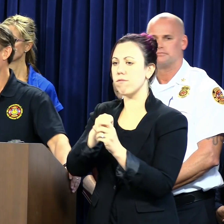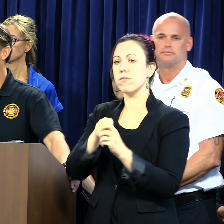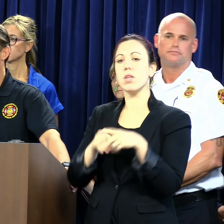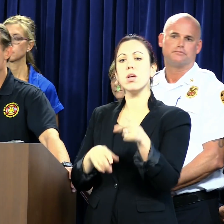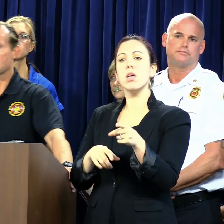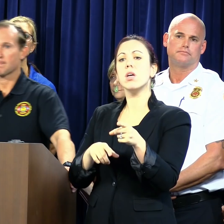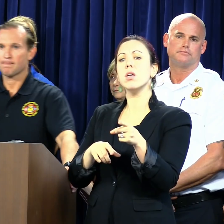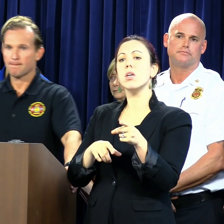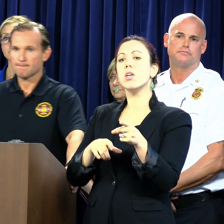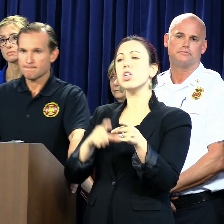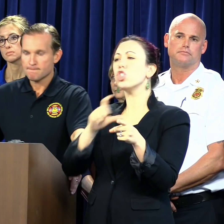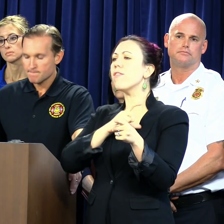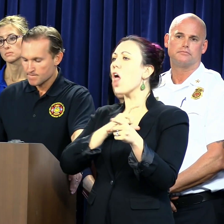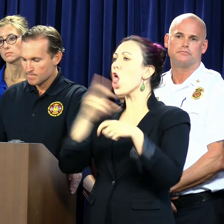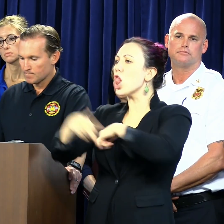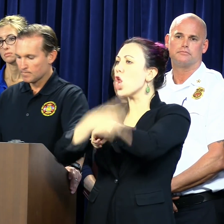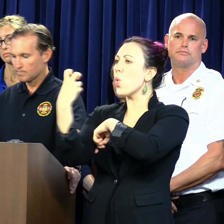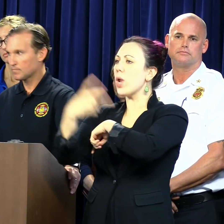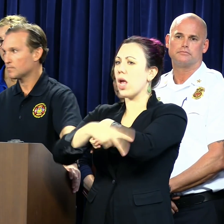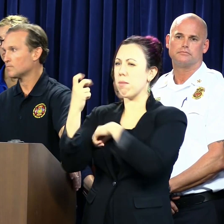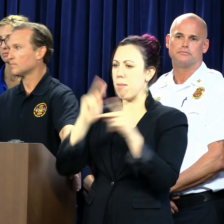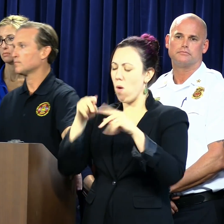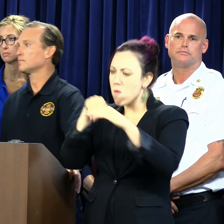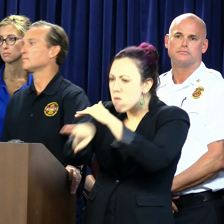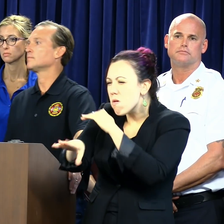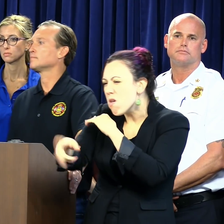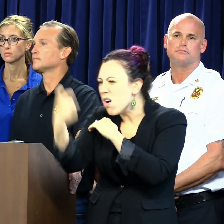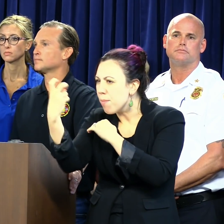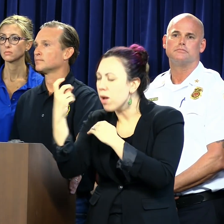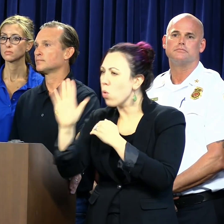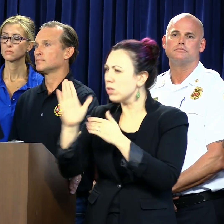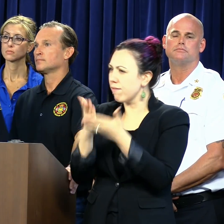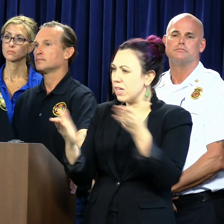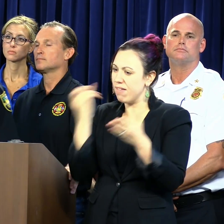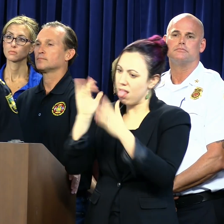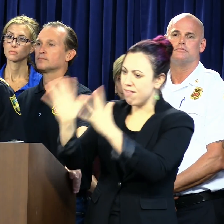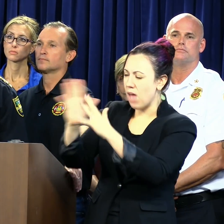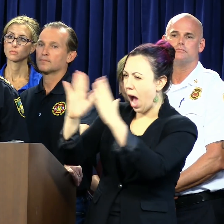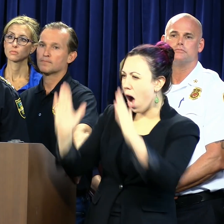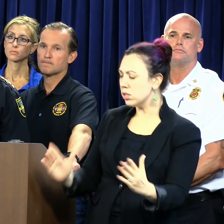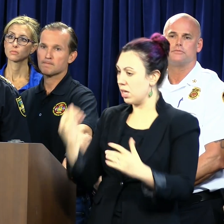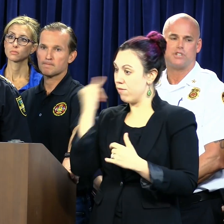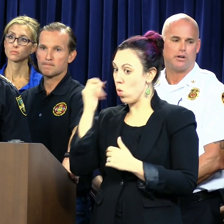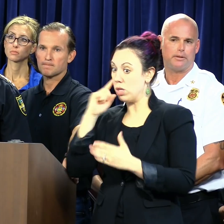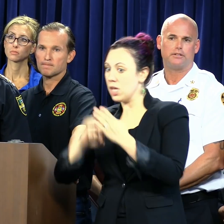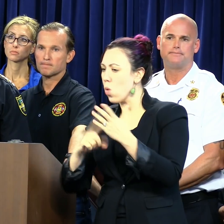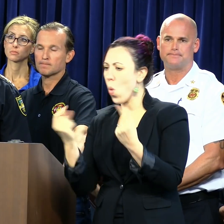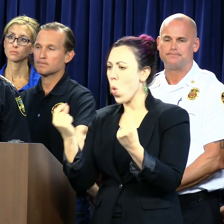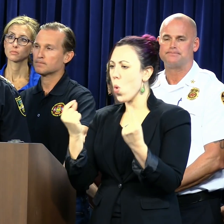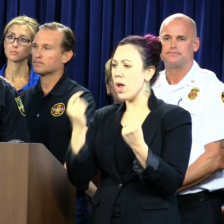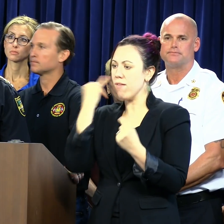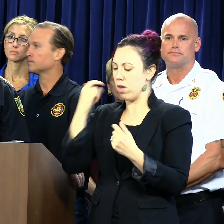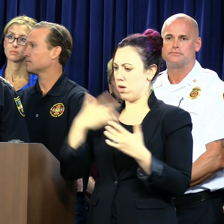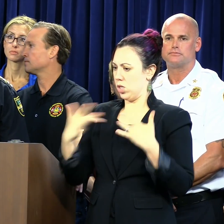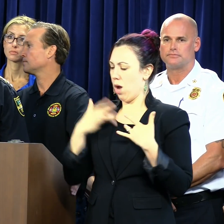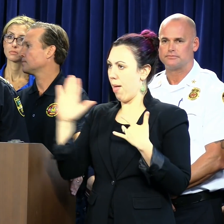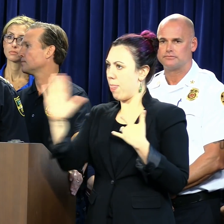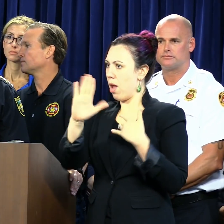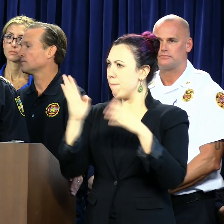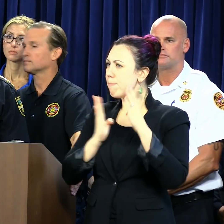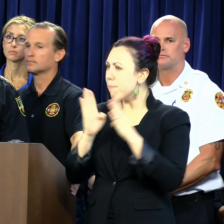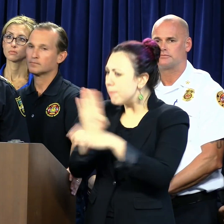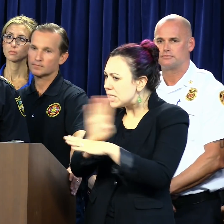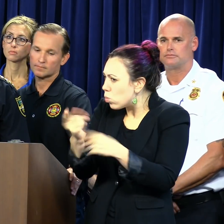Scott? Williams looting. Is there a concern about that and how should people handle it at the end? Do you see it or are there concerns about their business? So